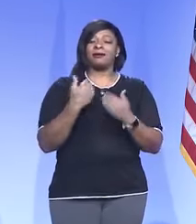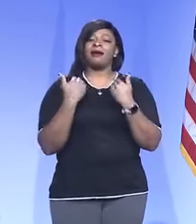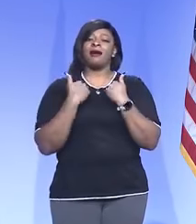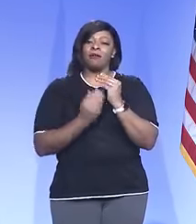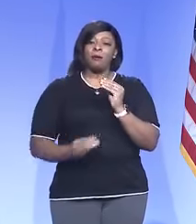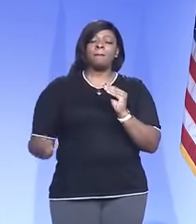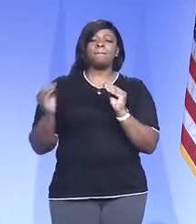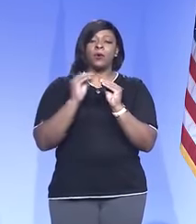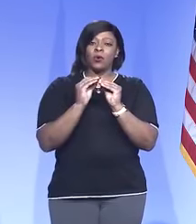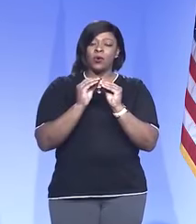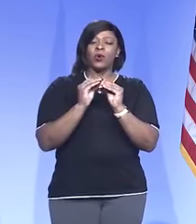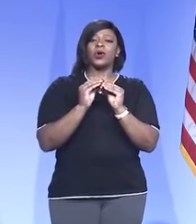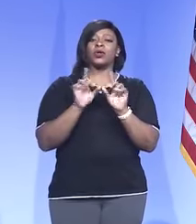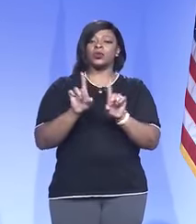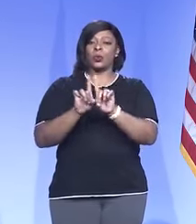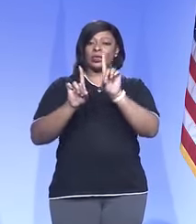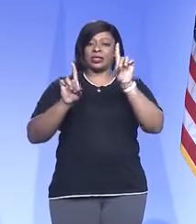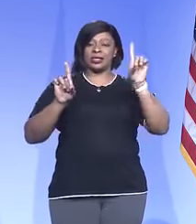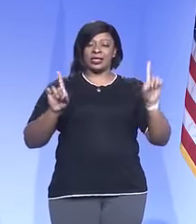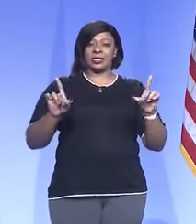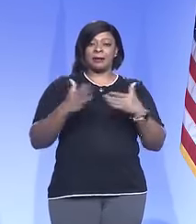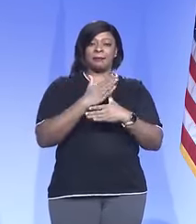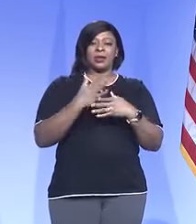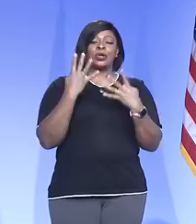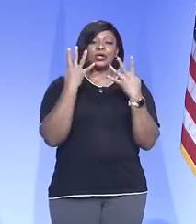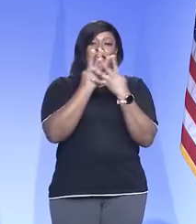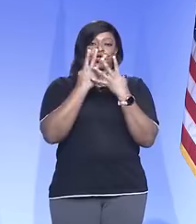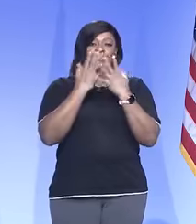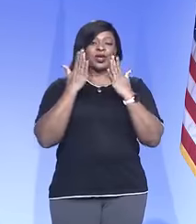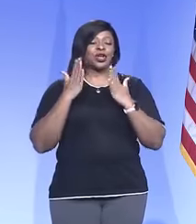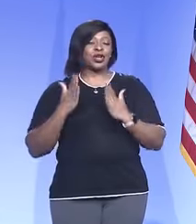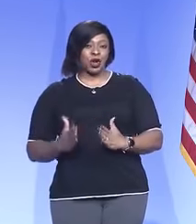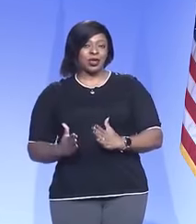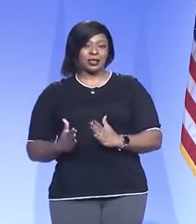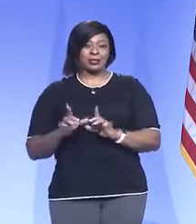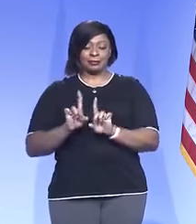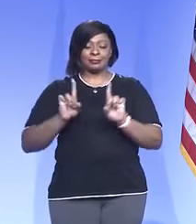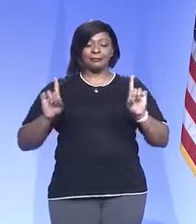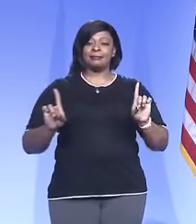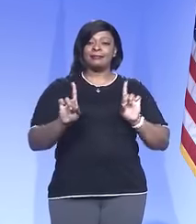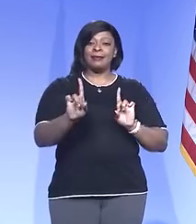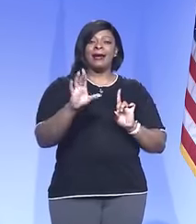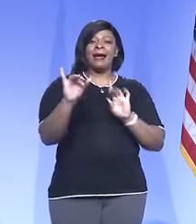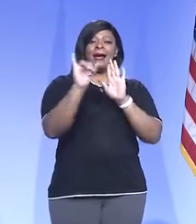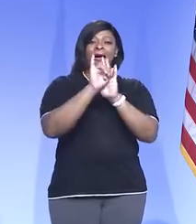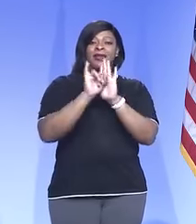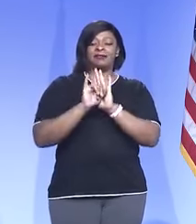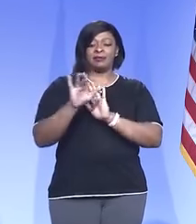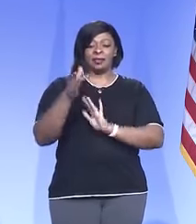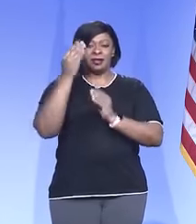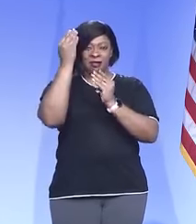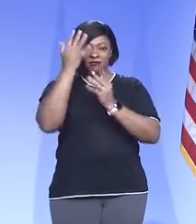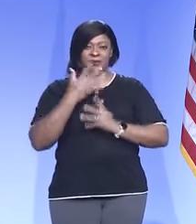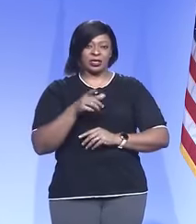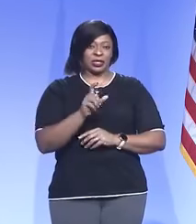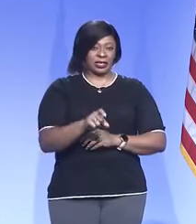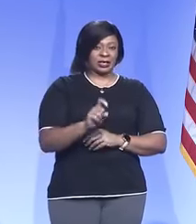us to have more social distance between screeners and identifying the information that's needed.